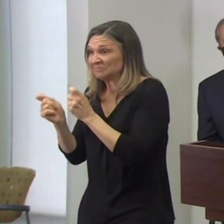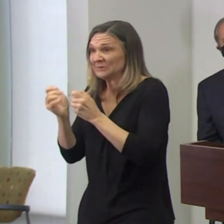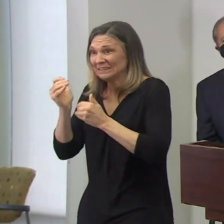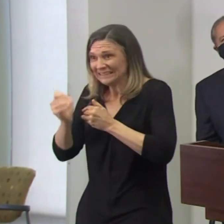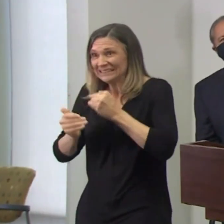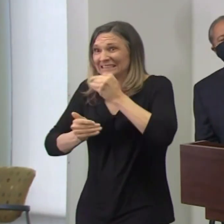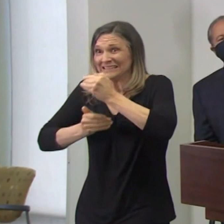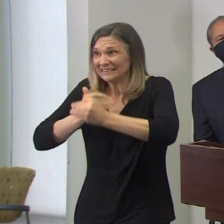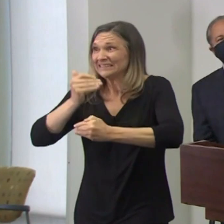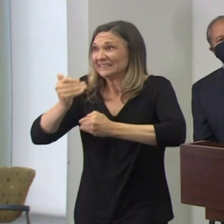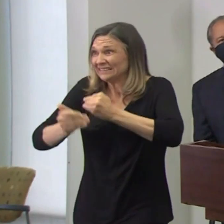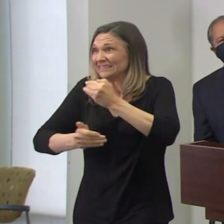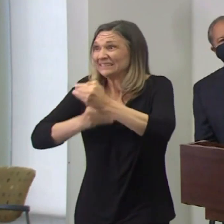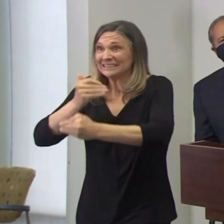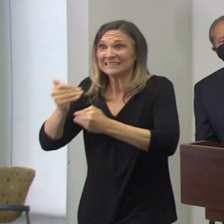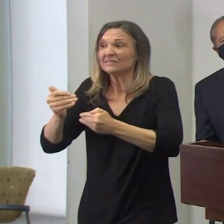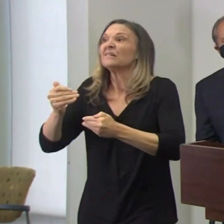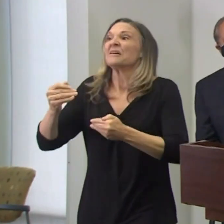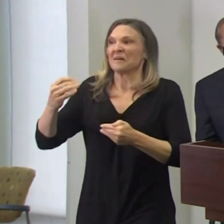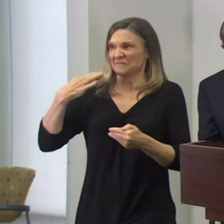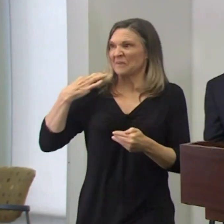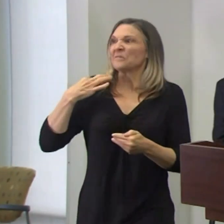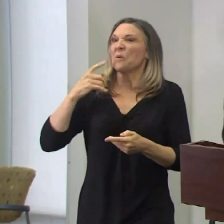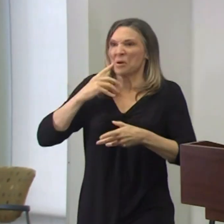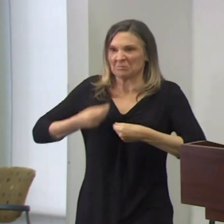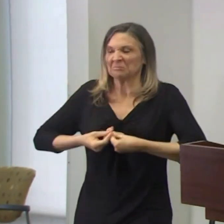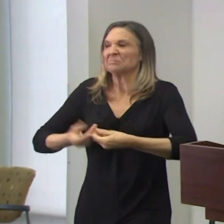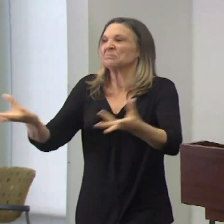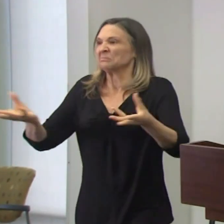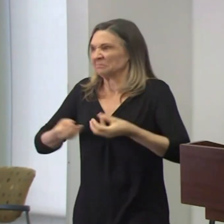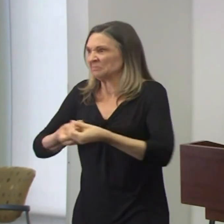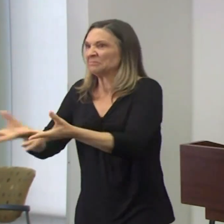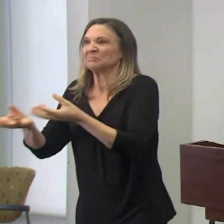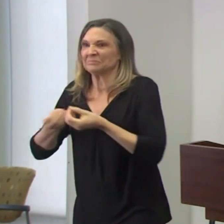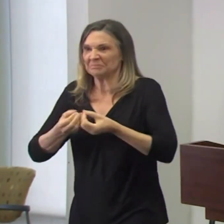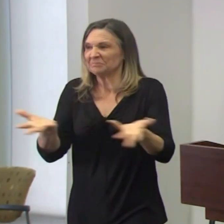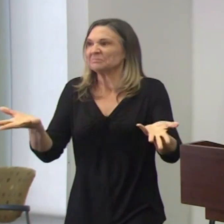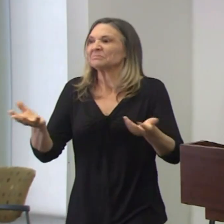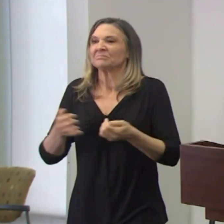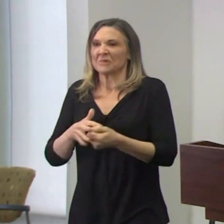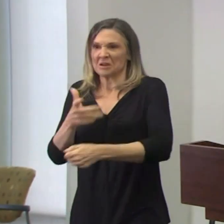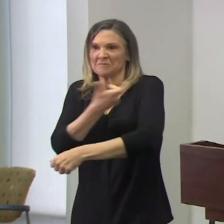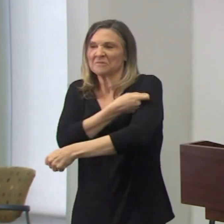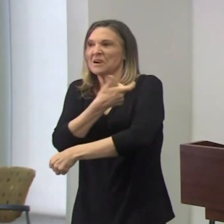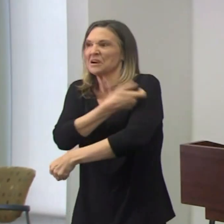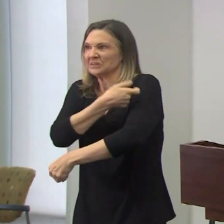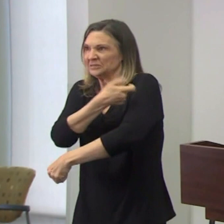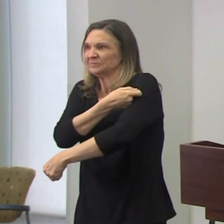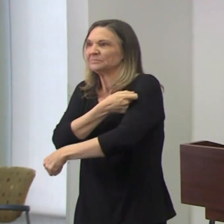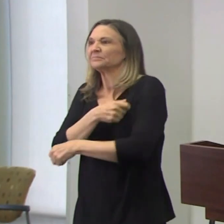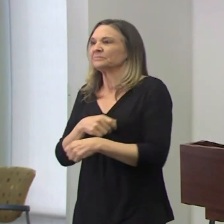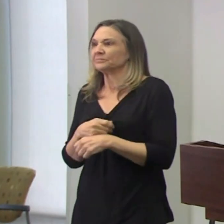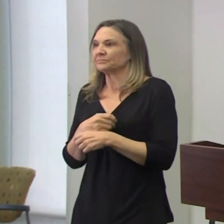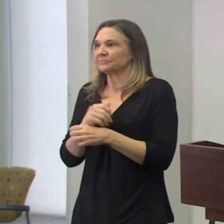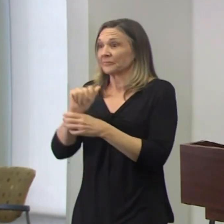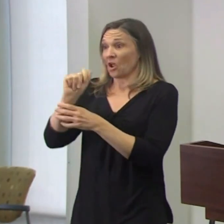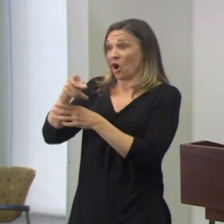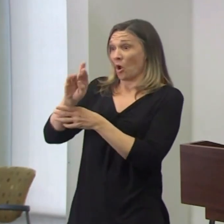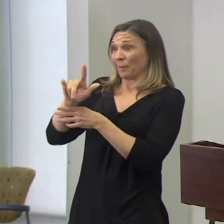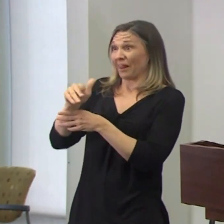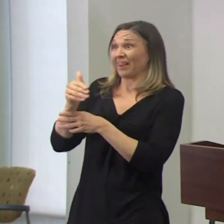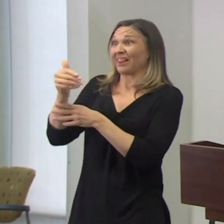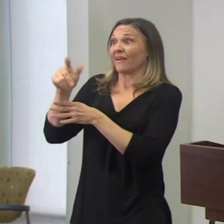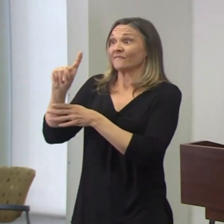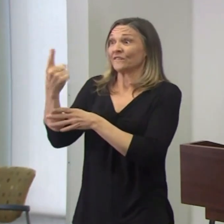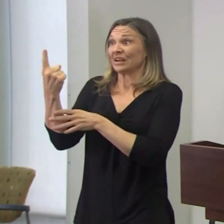our eligibility for administered doses here in the state. On April 1st, in the state of California, anyone 50 and